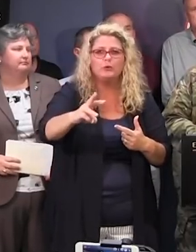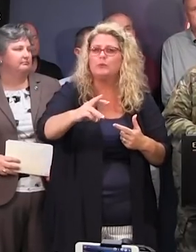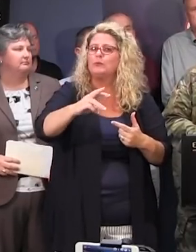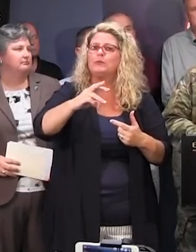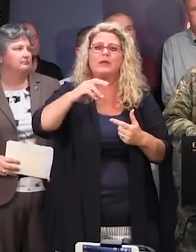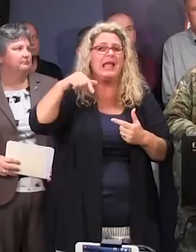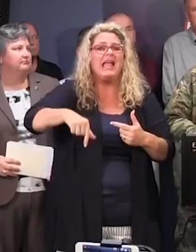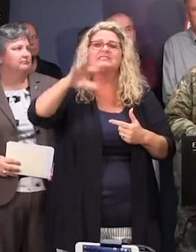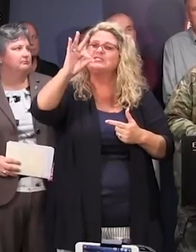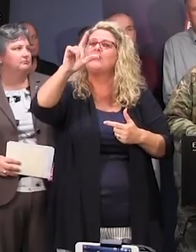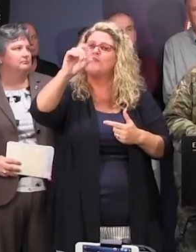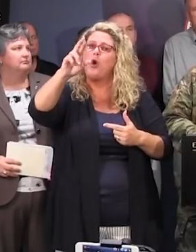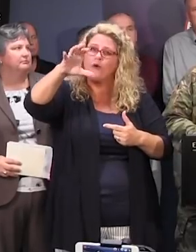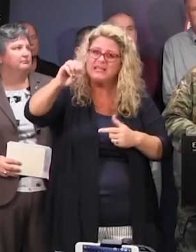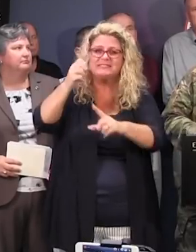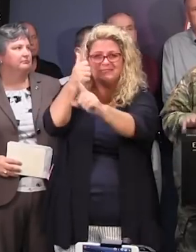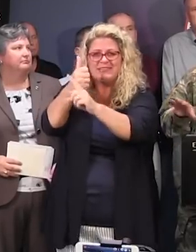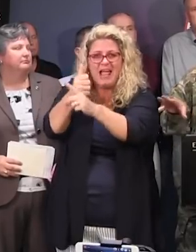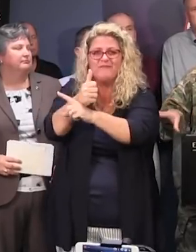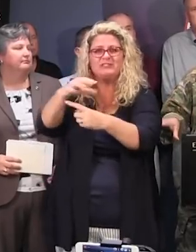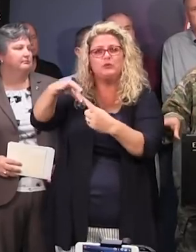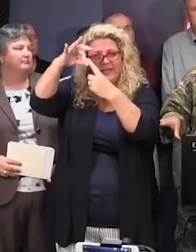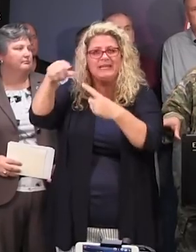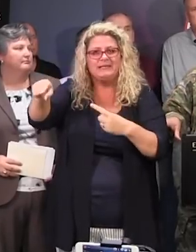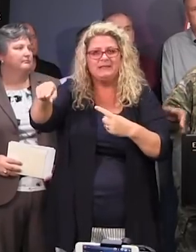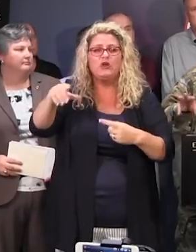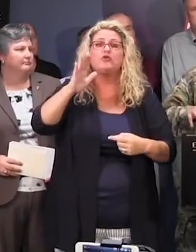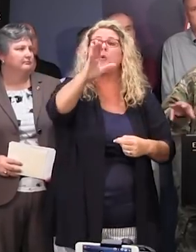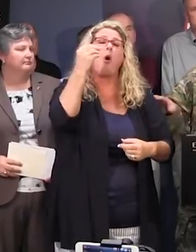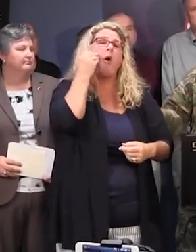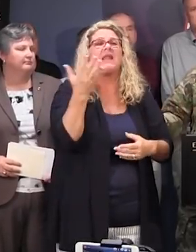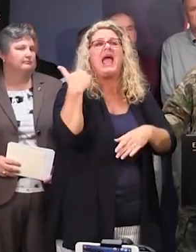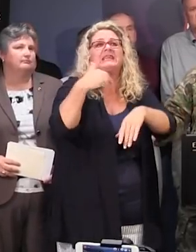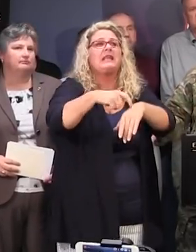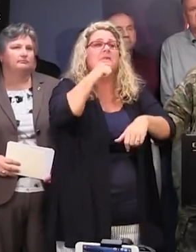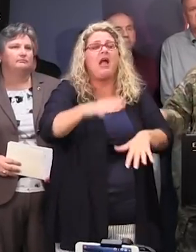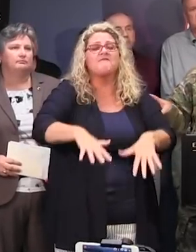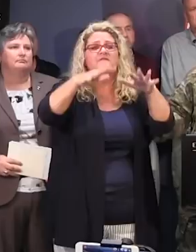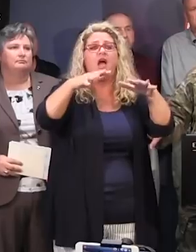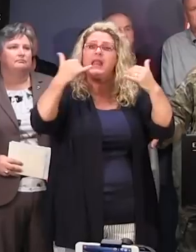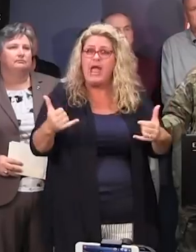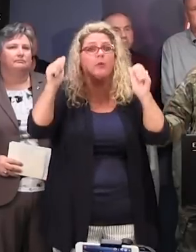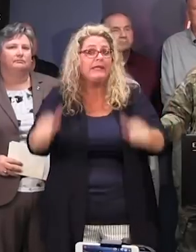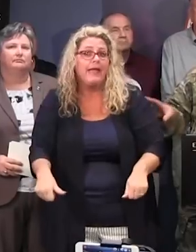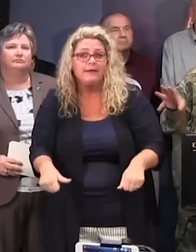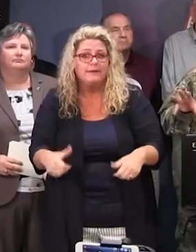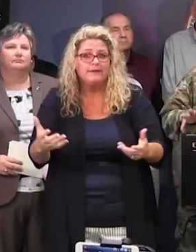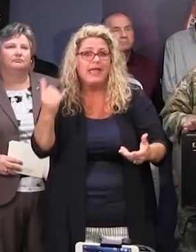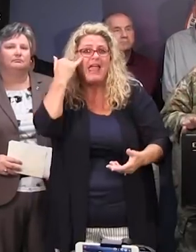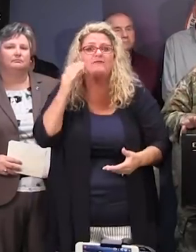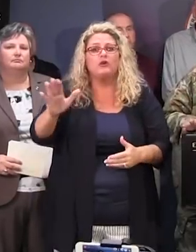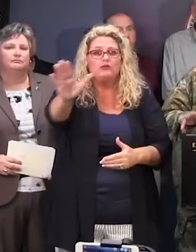And it will change as time goes on. So just because you weren't flooded last time, you may be flooded this time. If you're in a low-lying area,